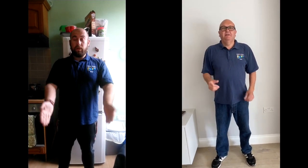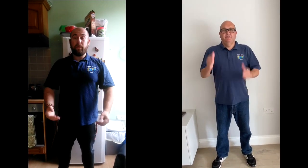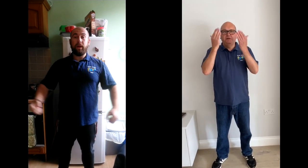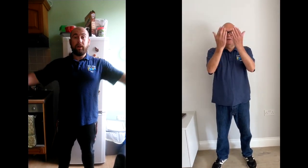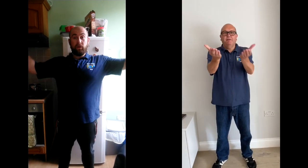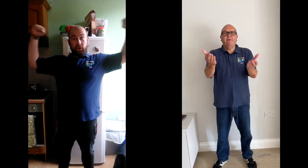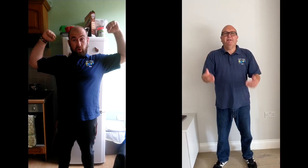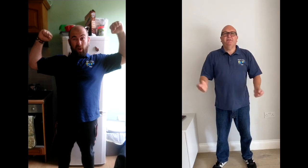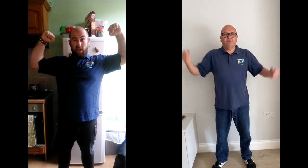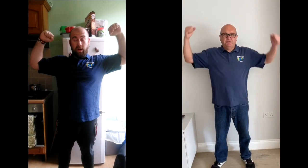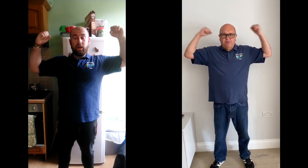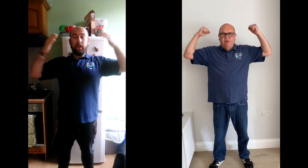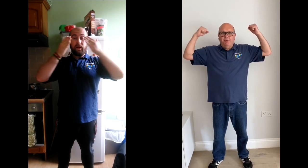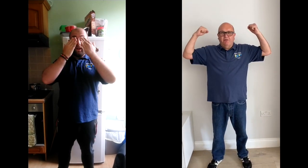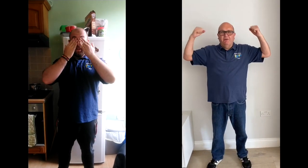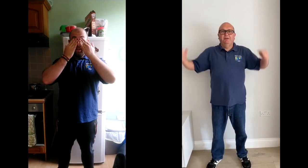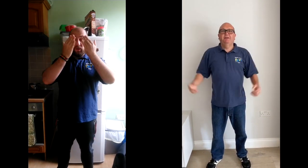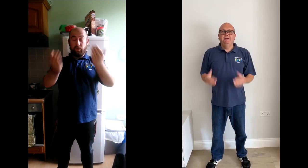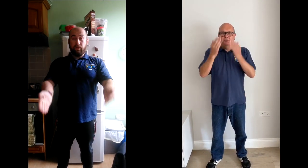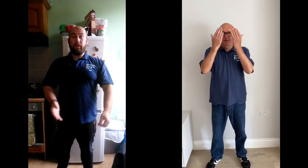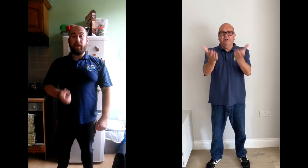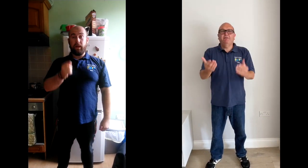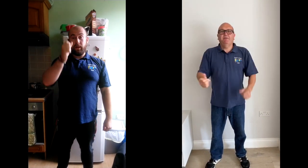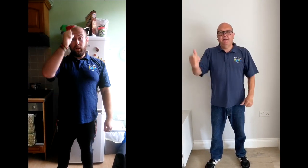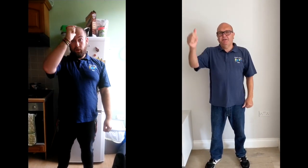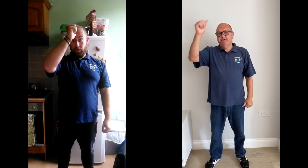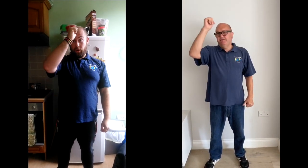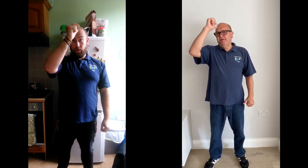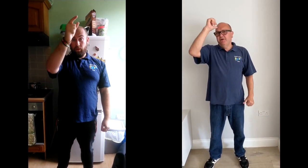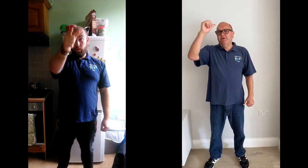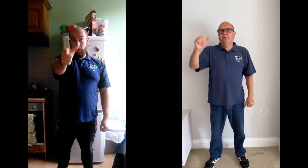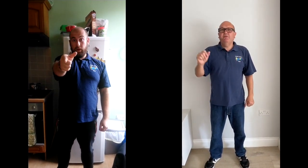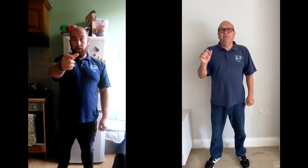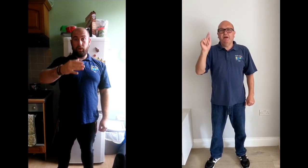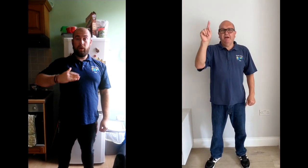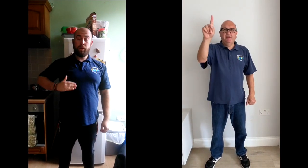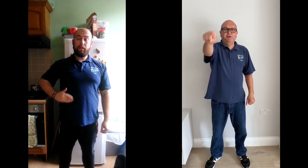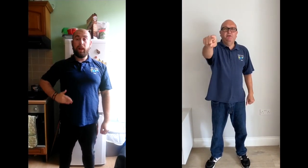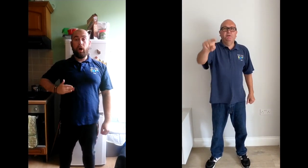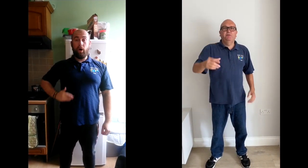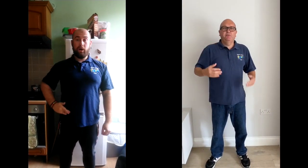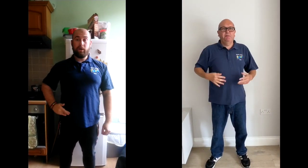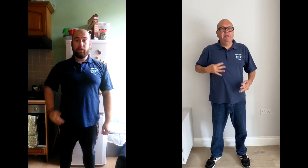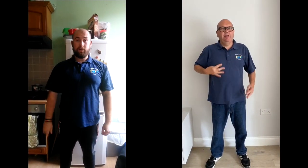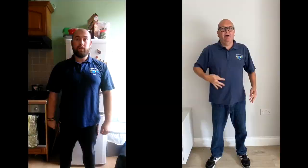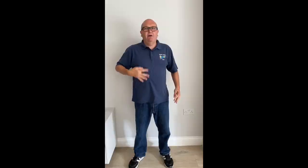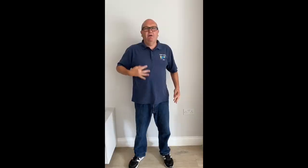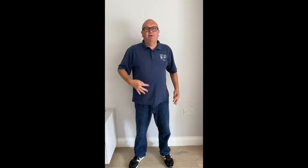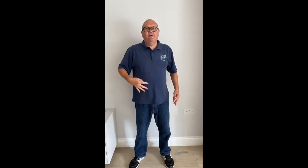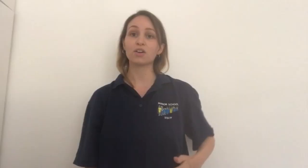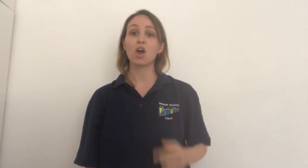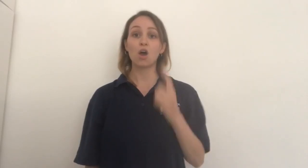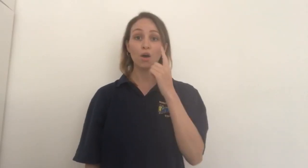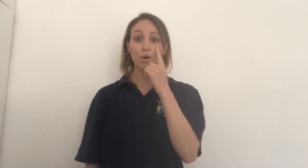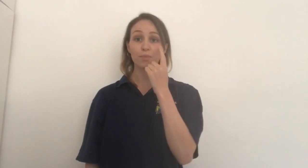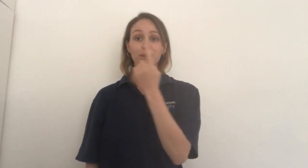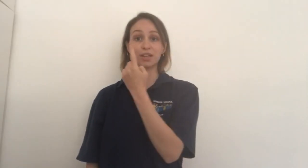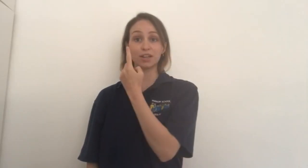Show them that you're strong Show them that you know where you belong